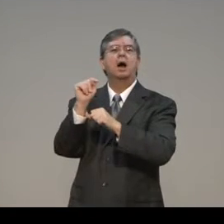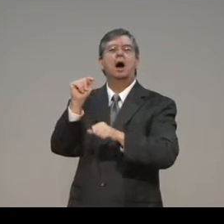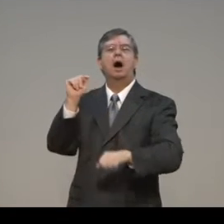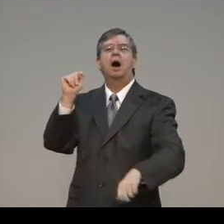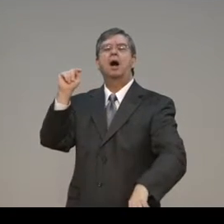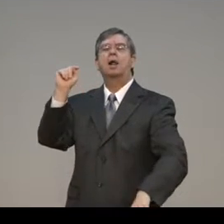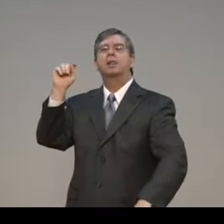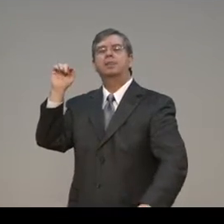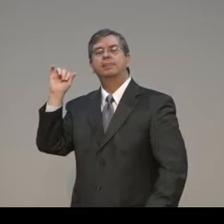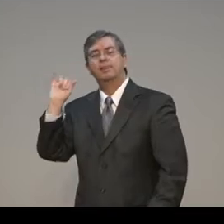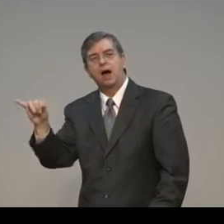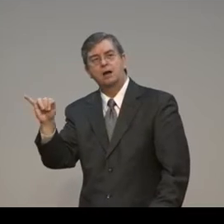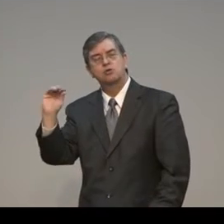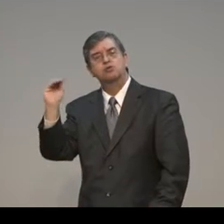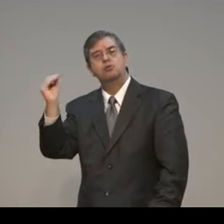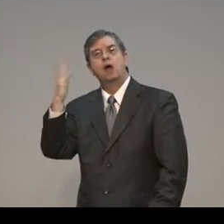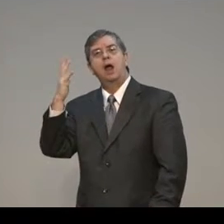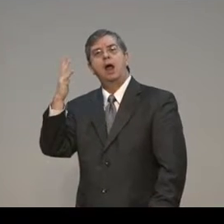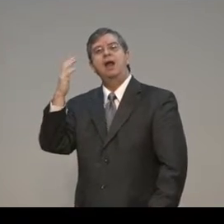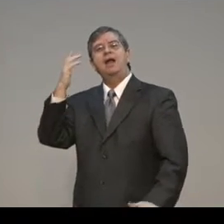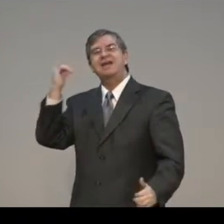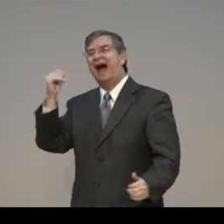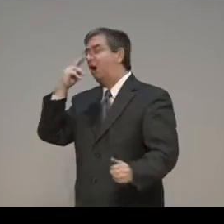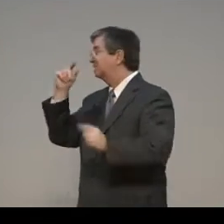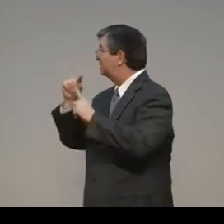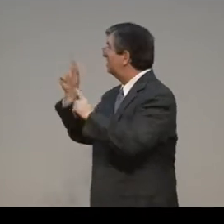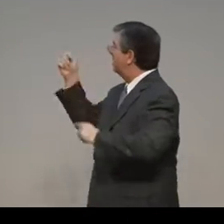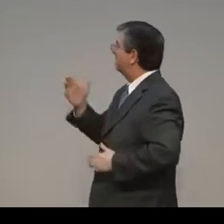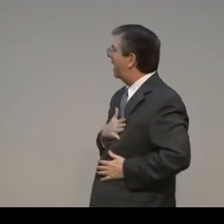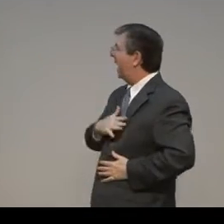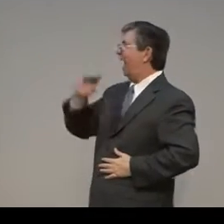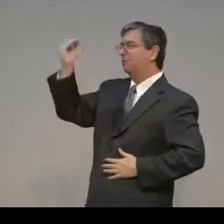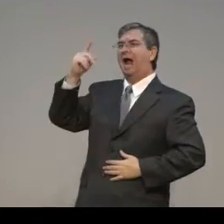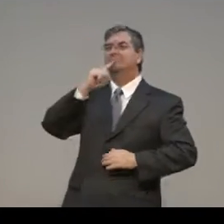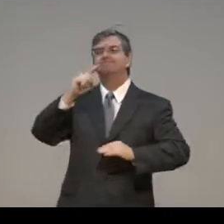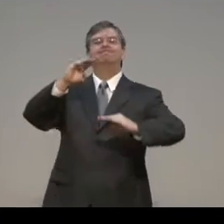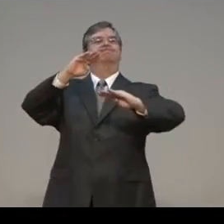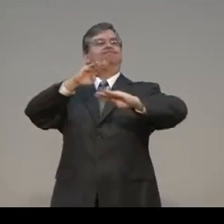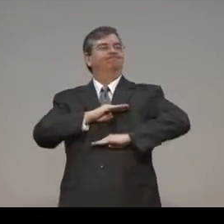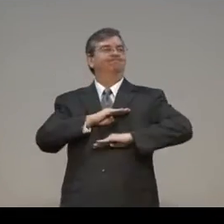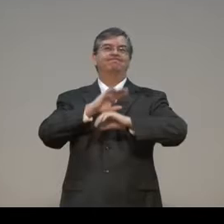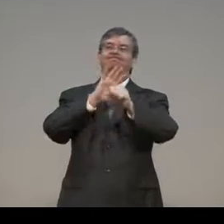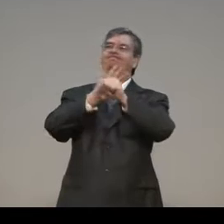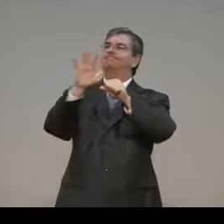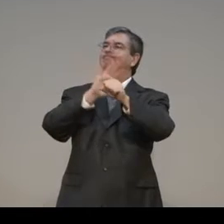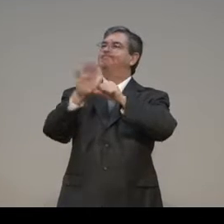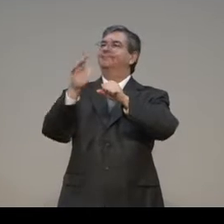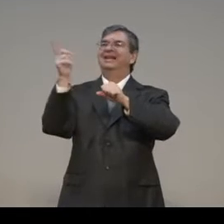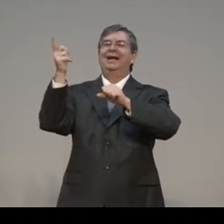stone it to no end until he had the full knowledge of it. And he wrote that,